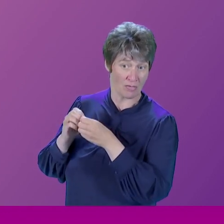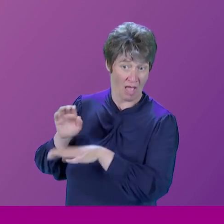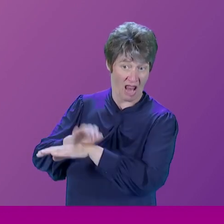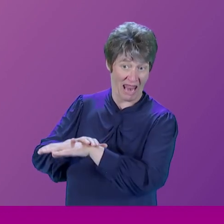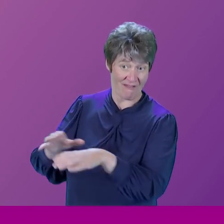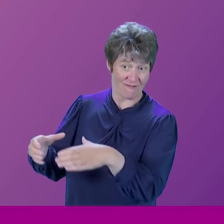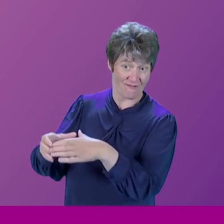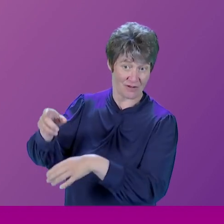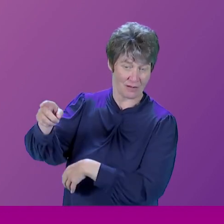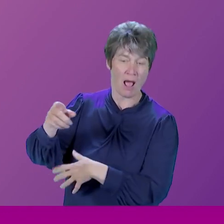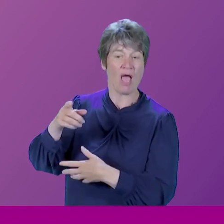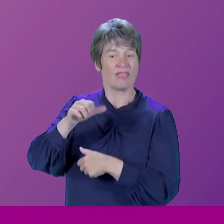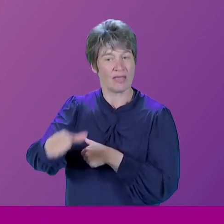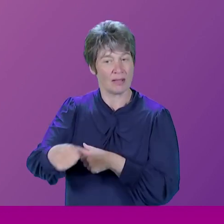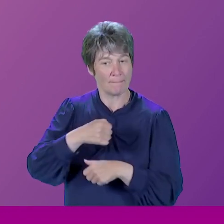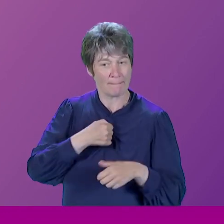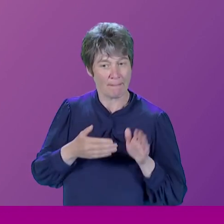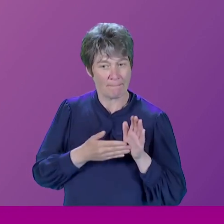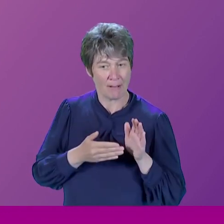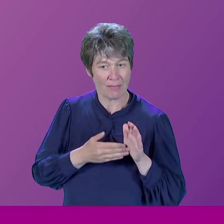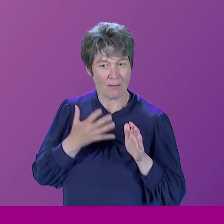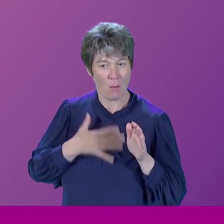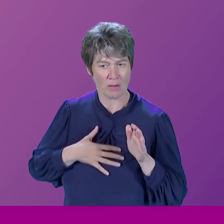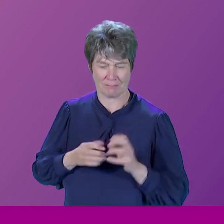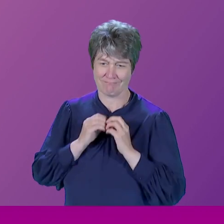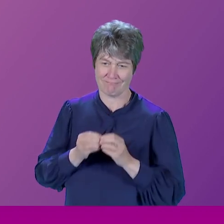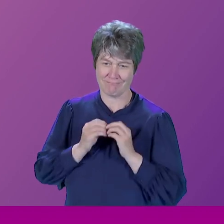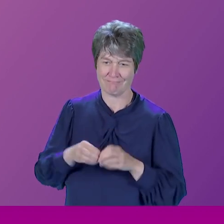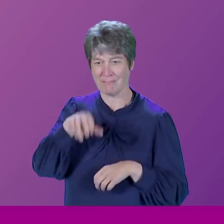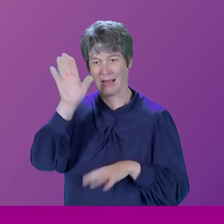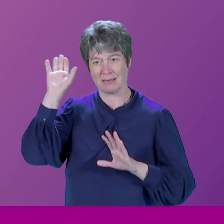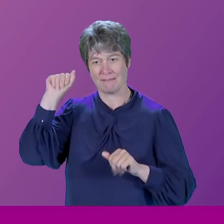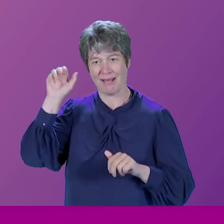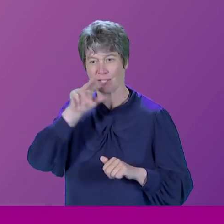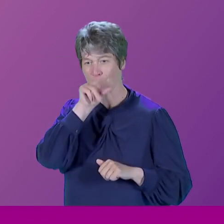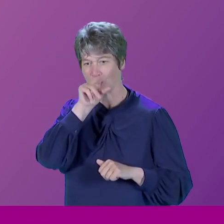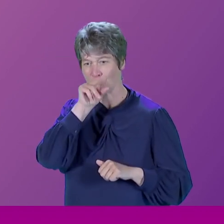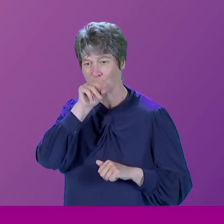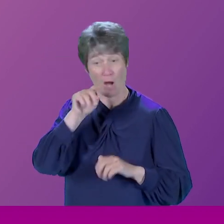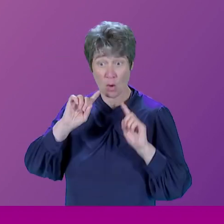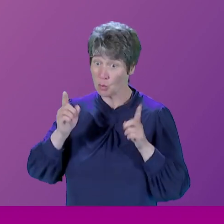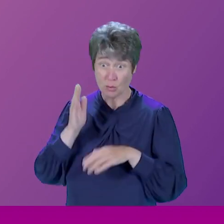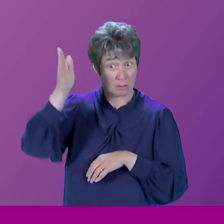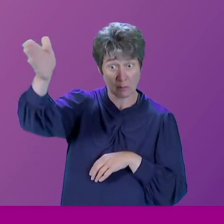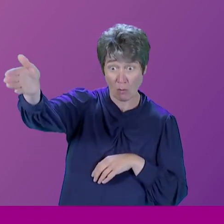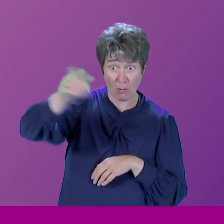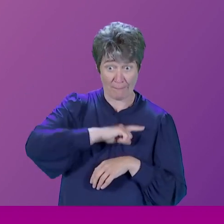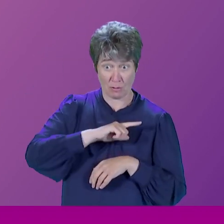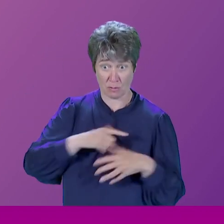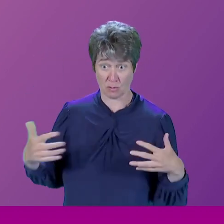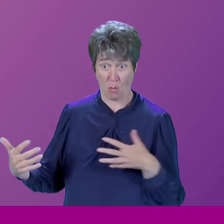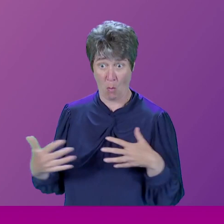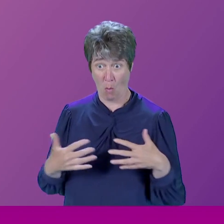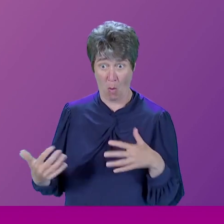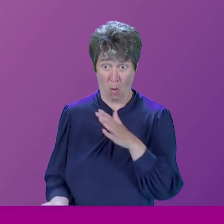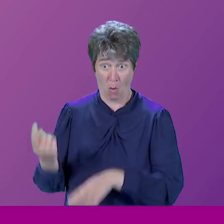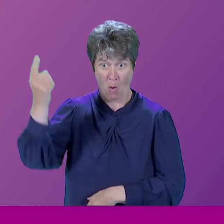then she wanted to practice her Spanish, but she couldn't go to Spain because the civil war was going on. And some refugee children